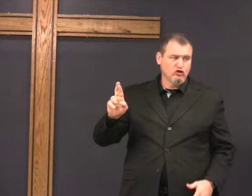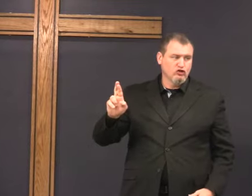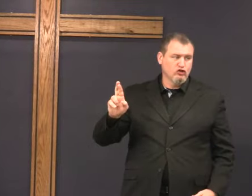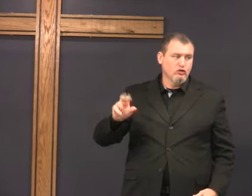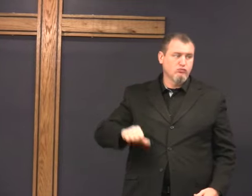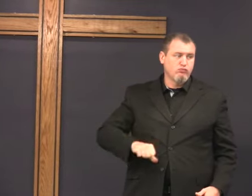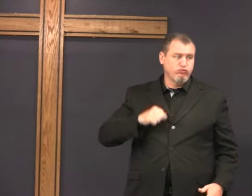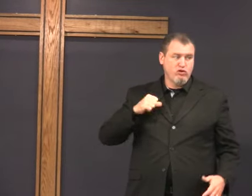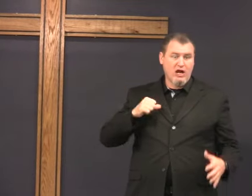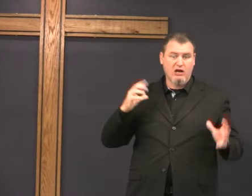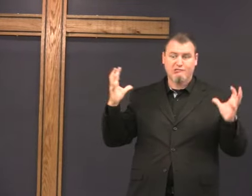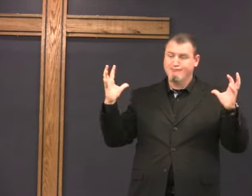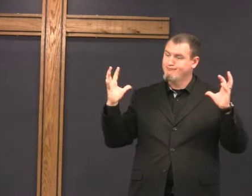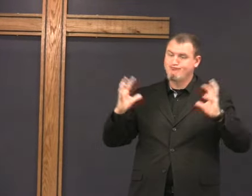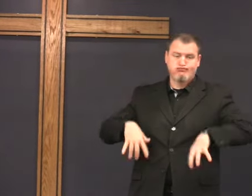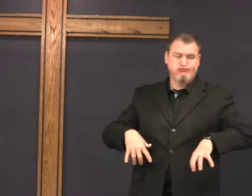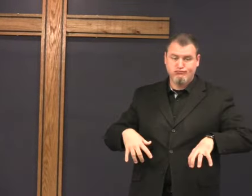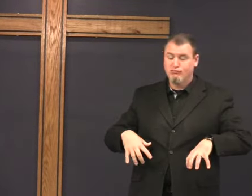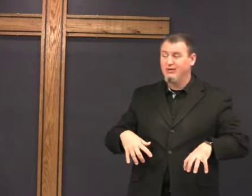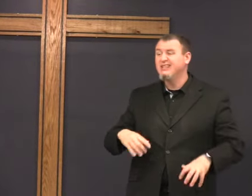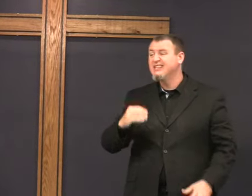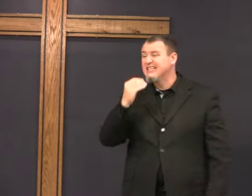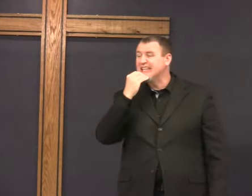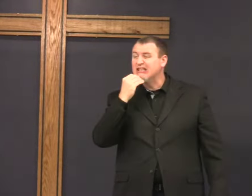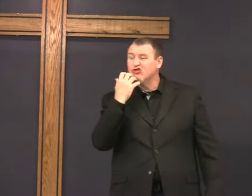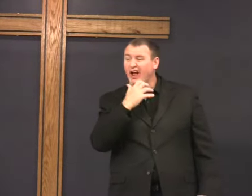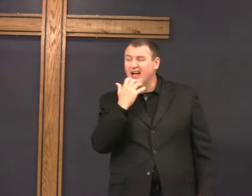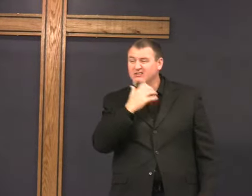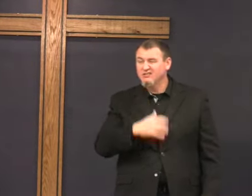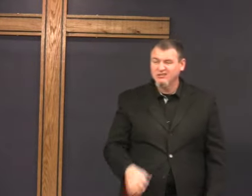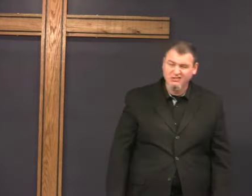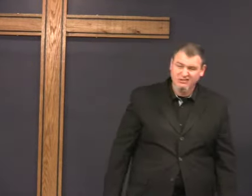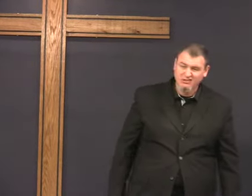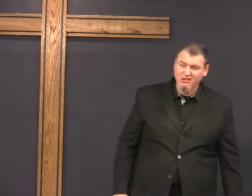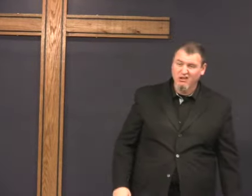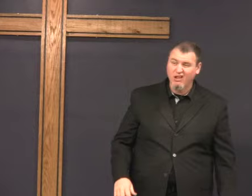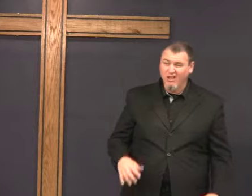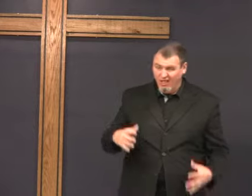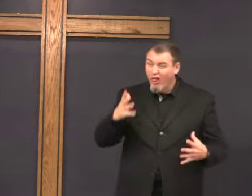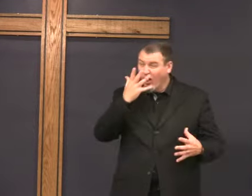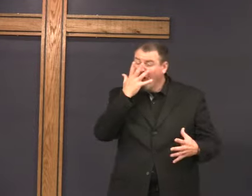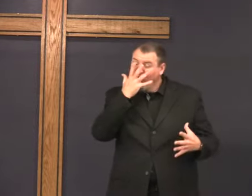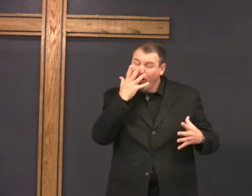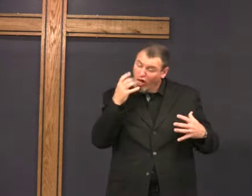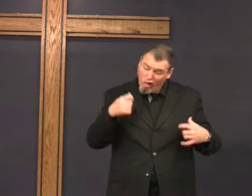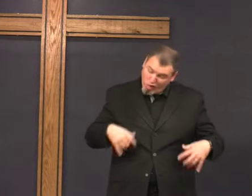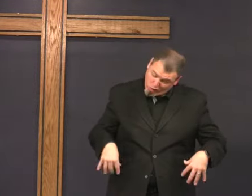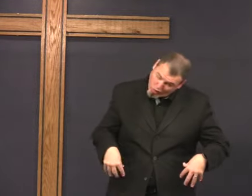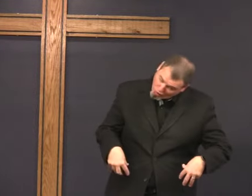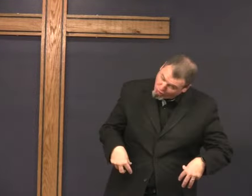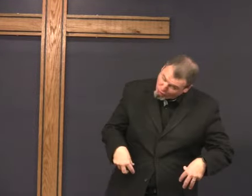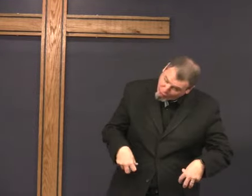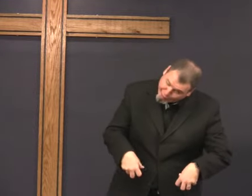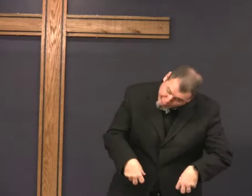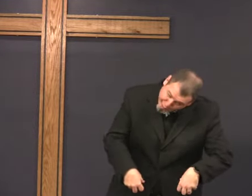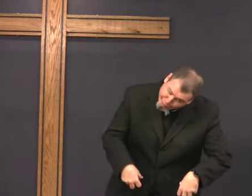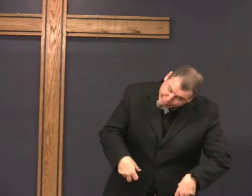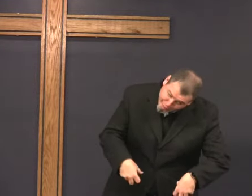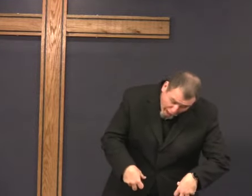The king . king desert was proud. He ended up eating grass. He Ogden